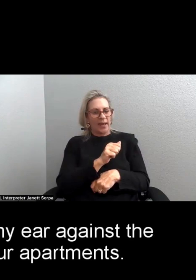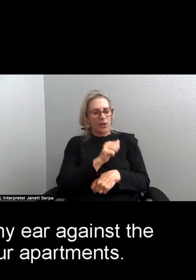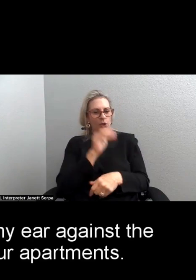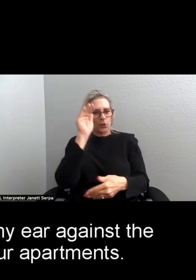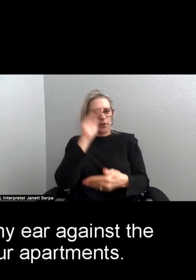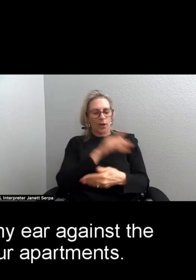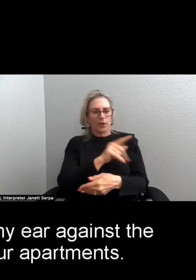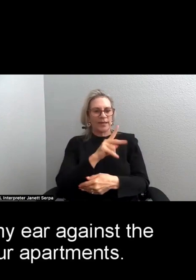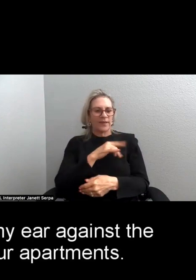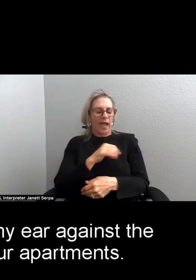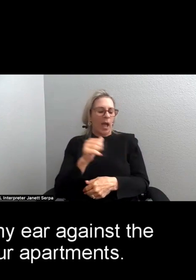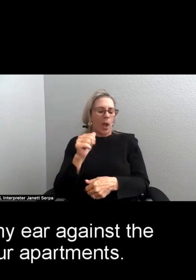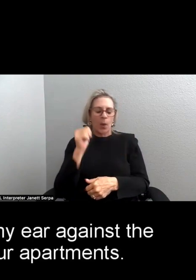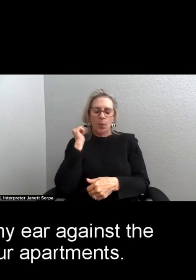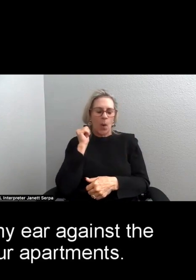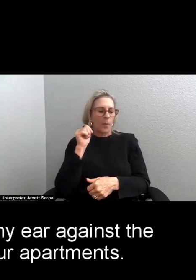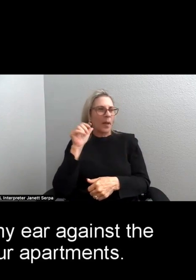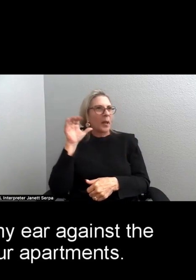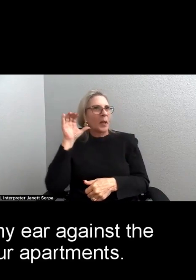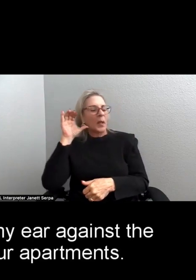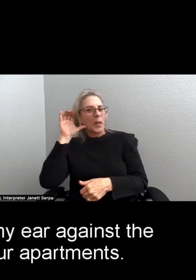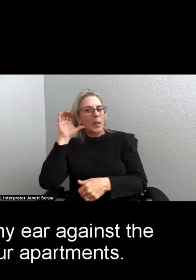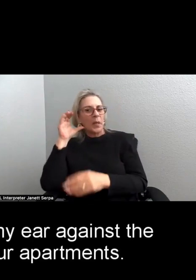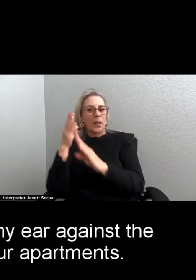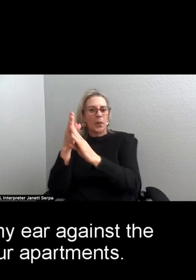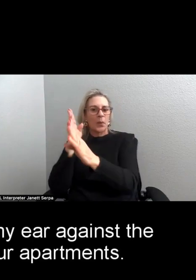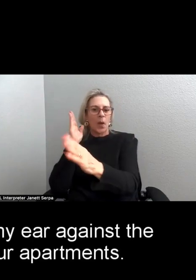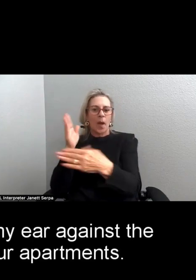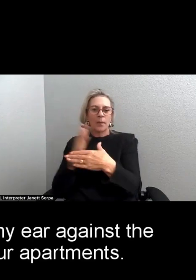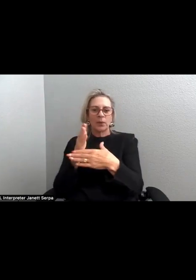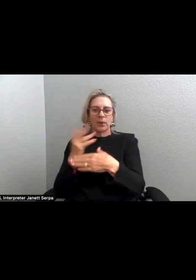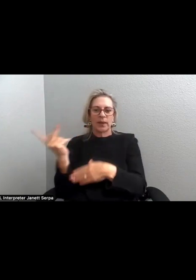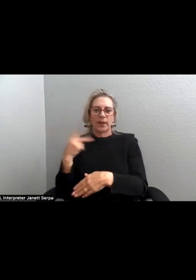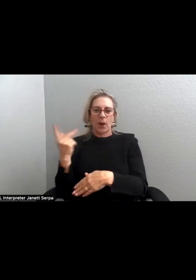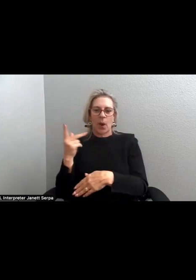I won't be placing my ear against the wall between our apartments.